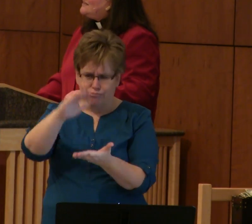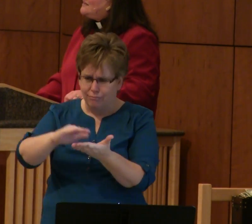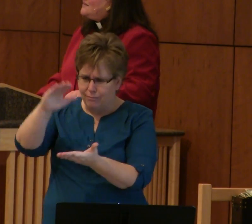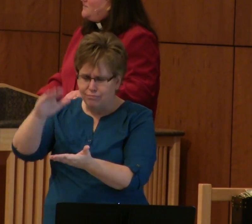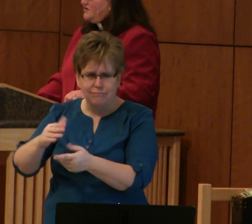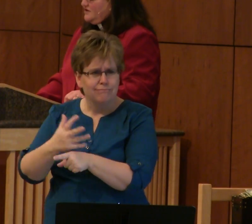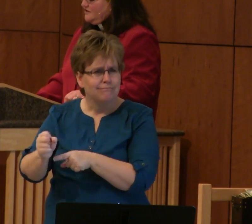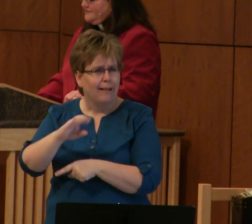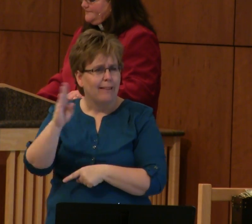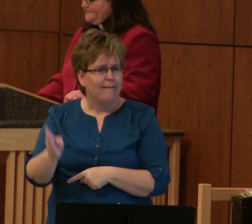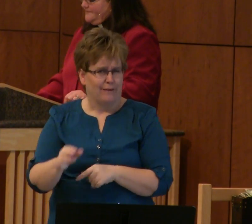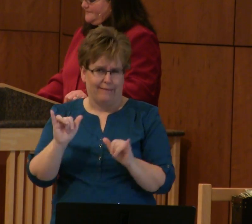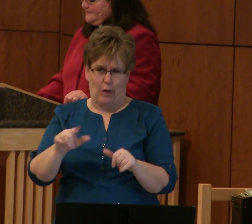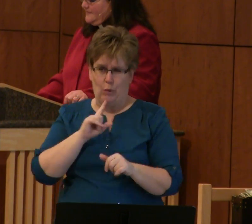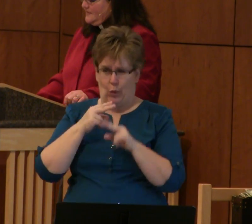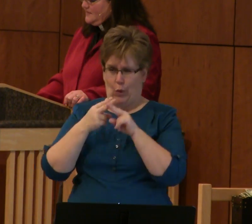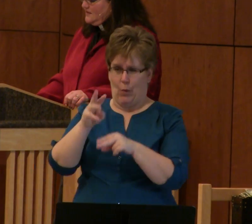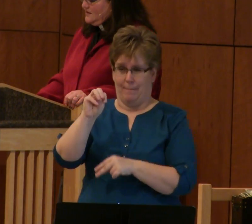a miracle.